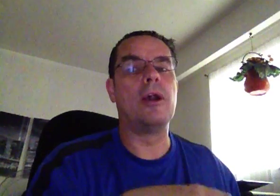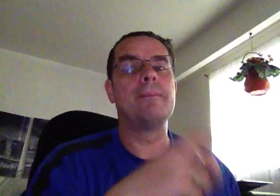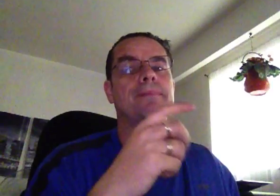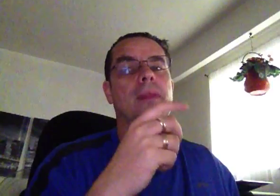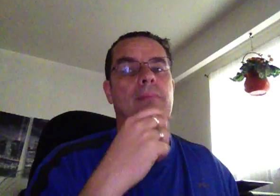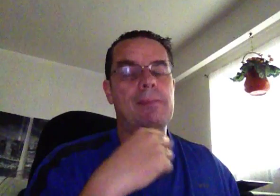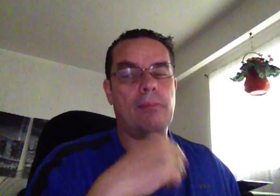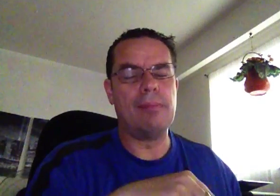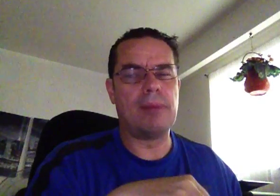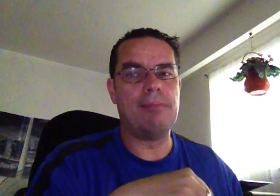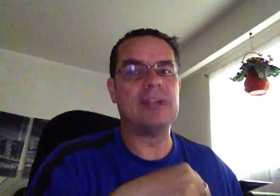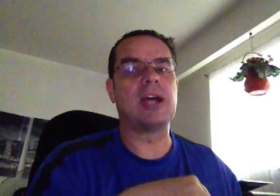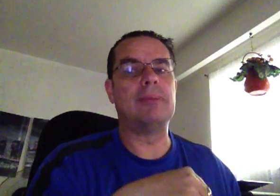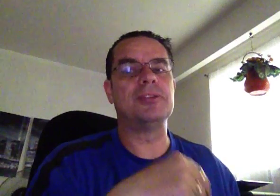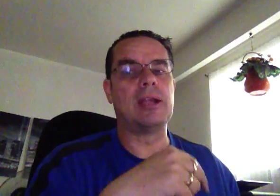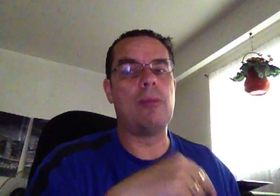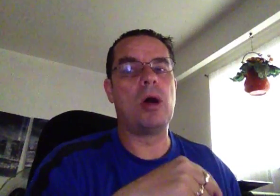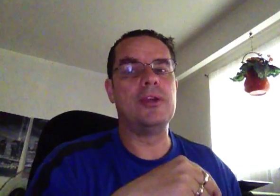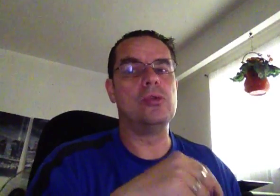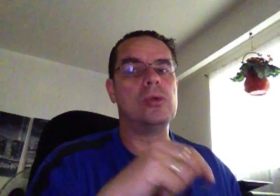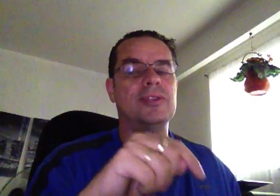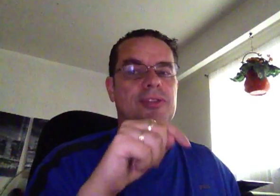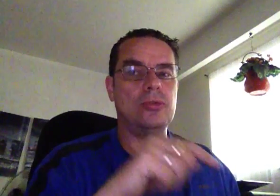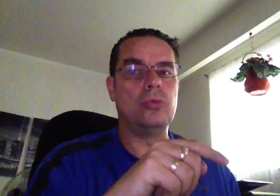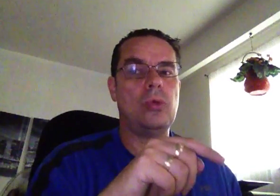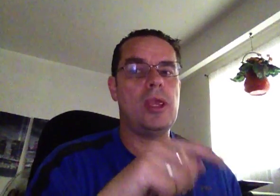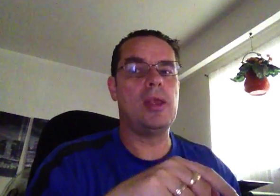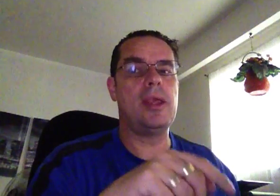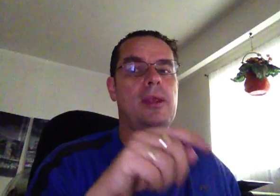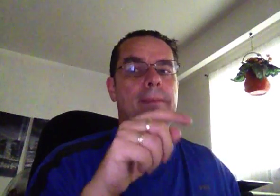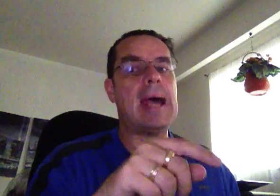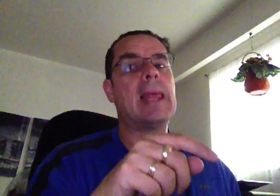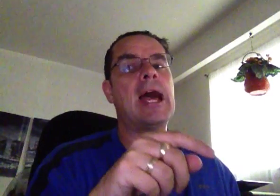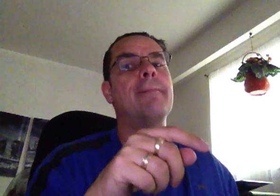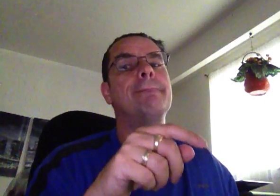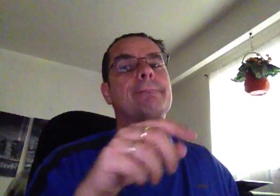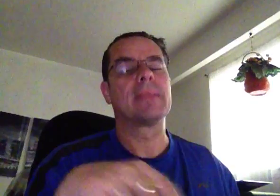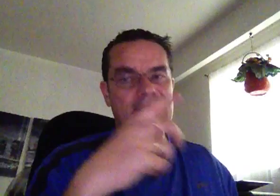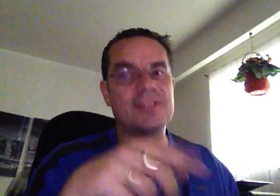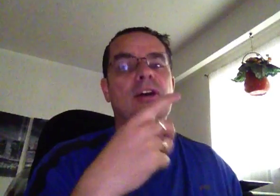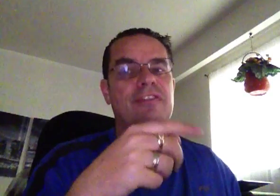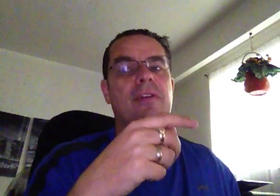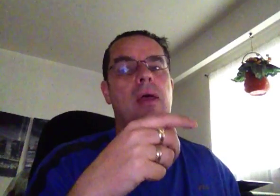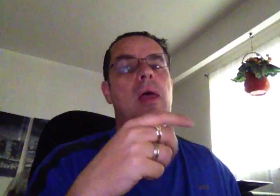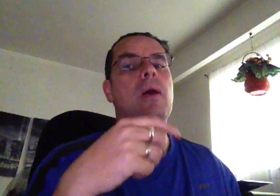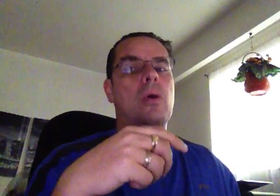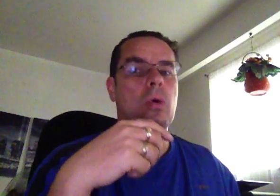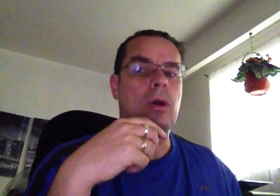my best option that I'm wanting to do is to do it in MATLAB itself or